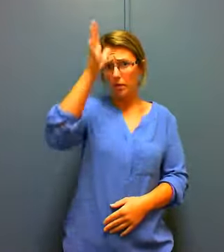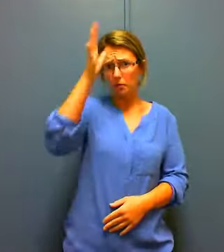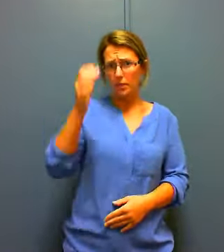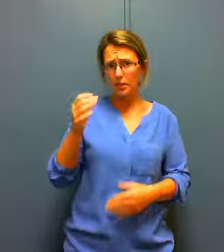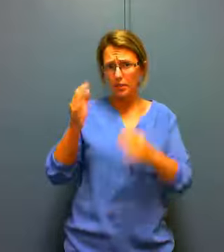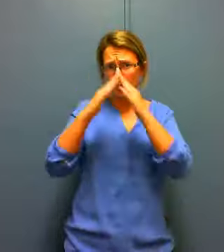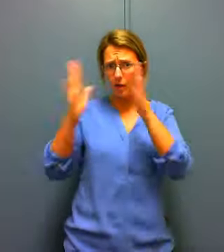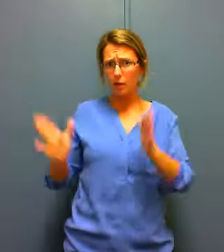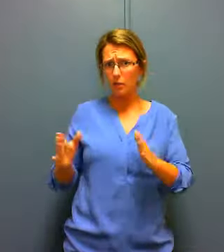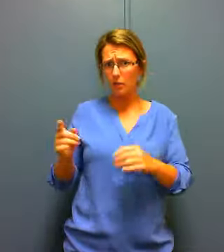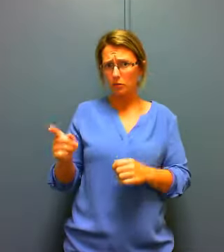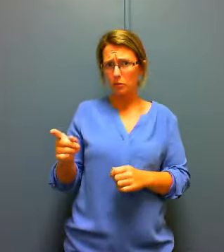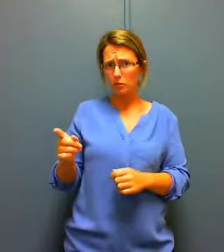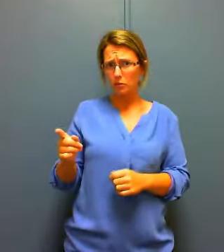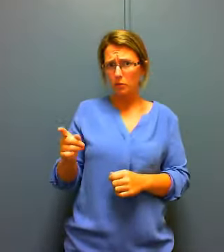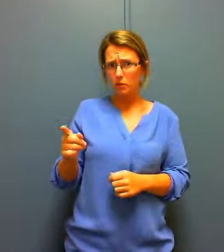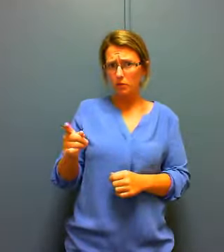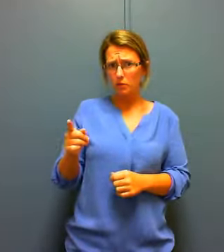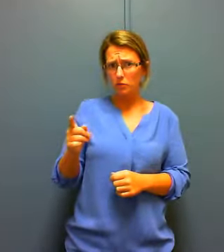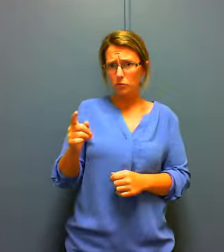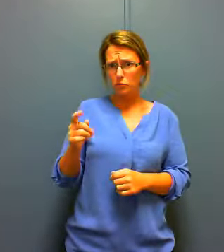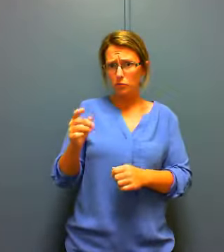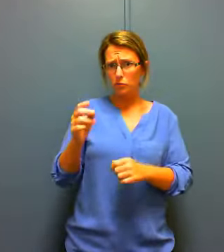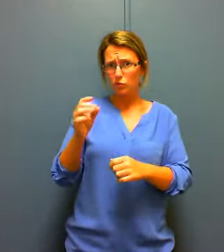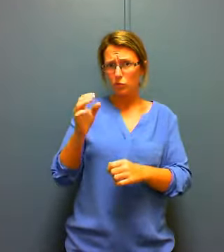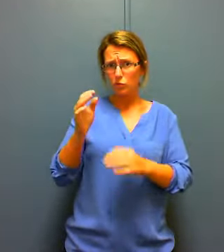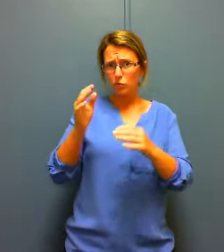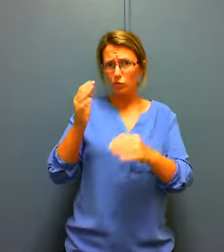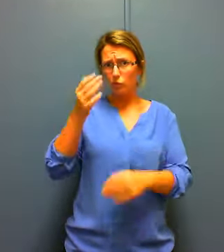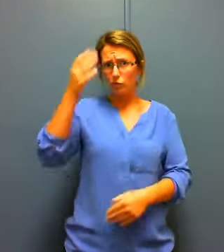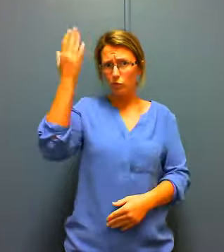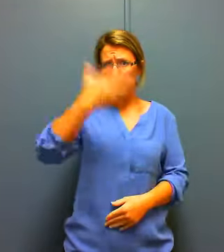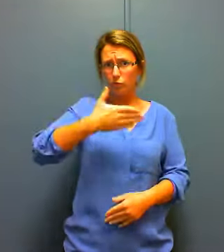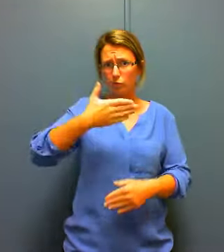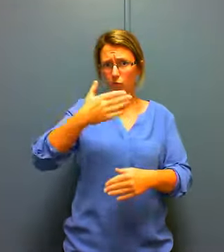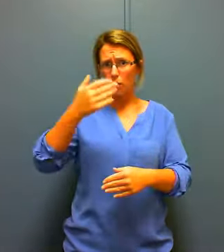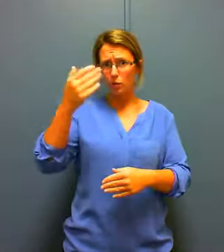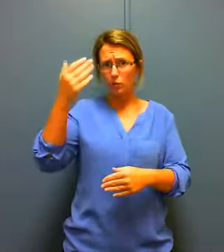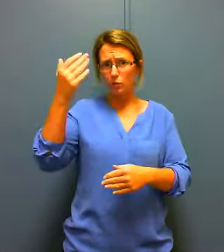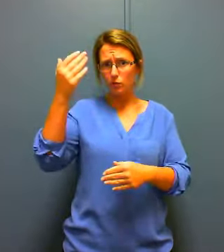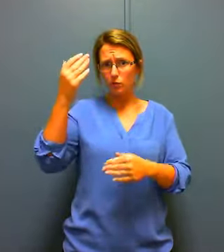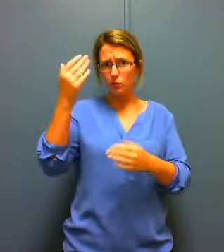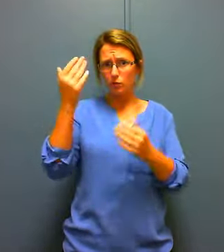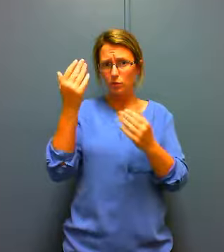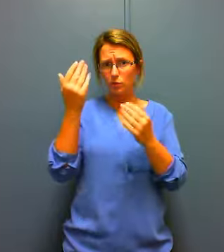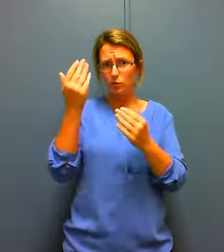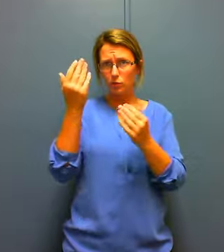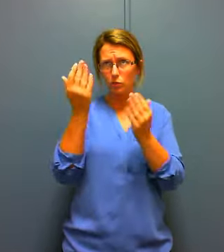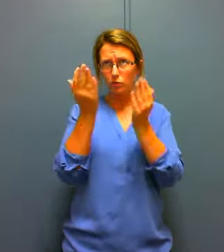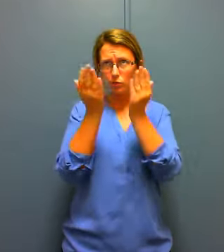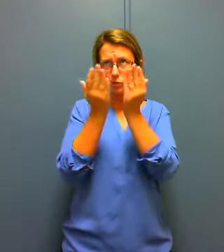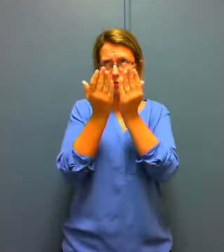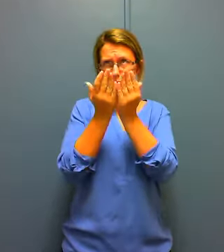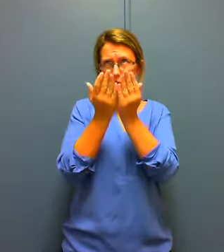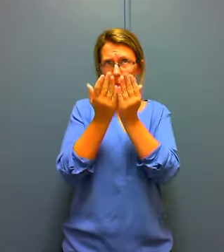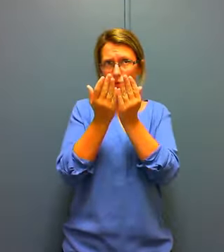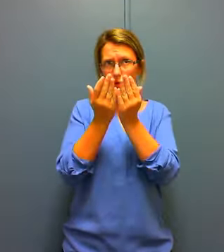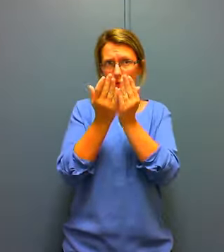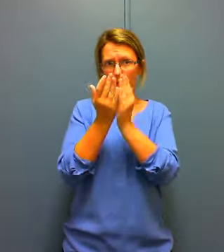door it goes sideways when you lock in Japan but here like the door lock was this way when it's